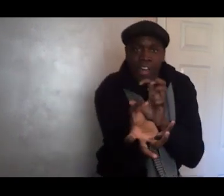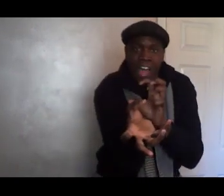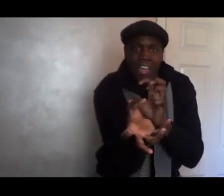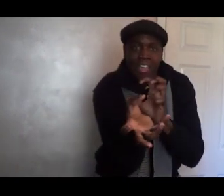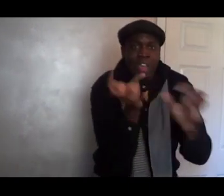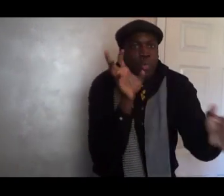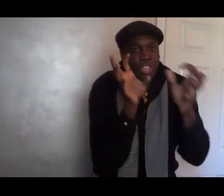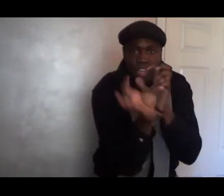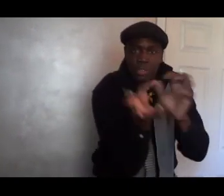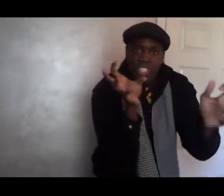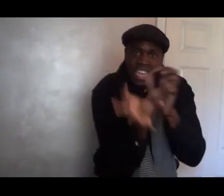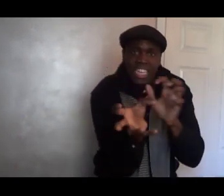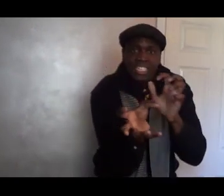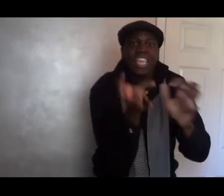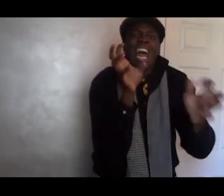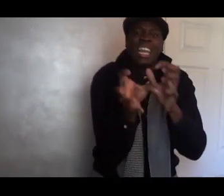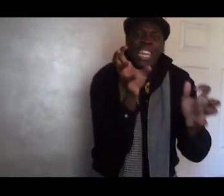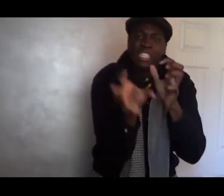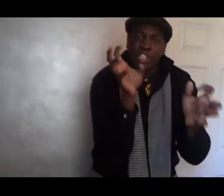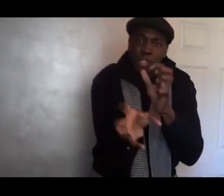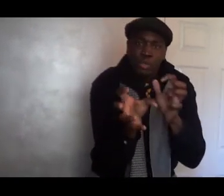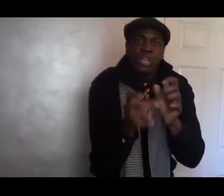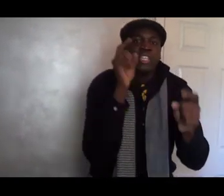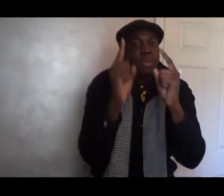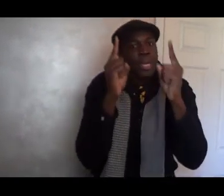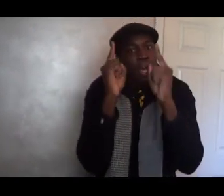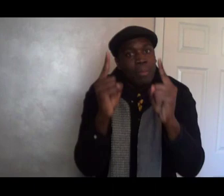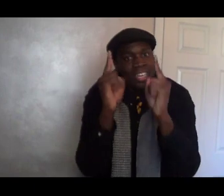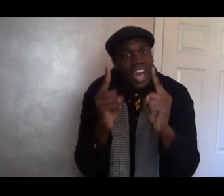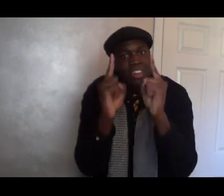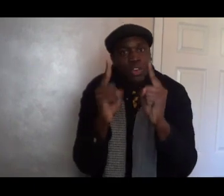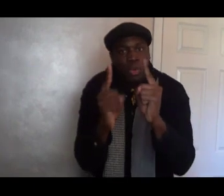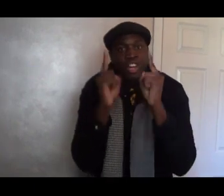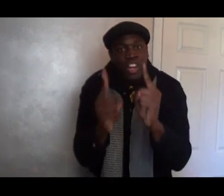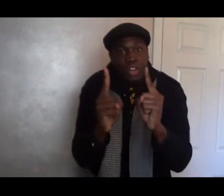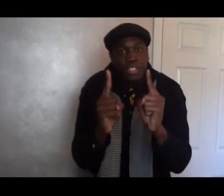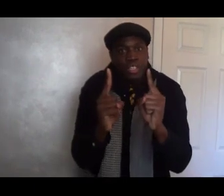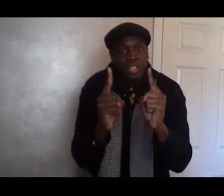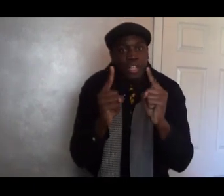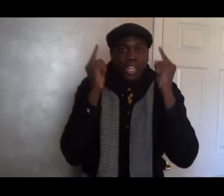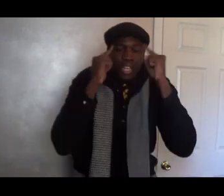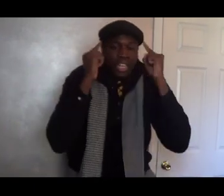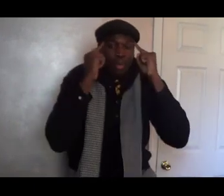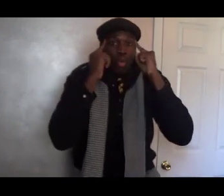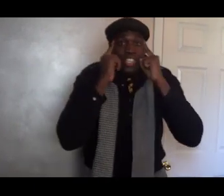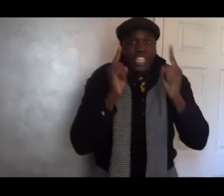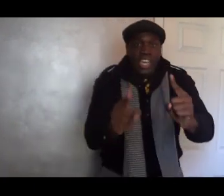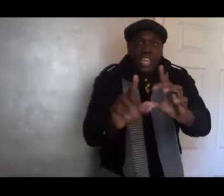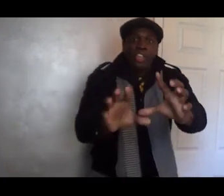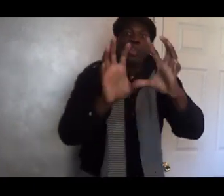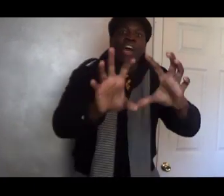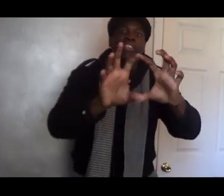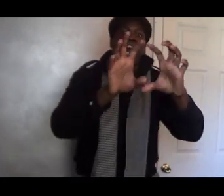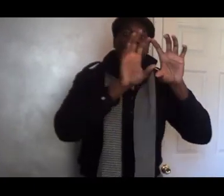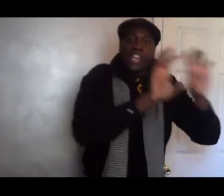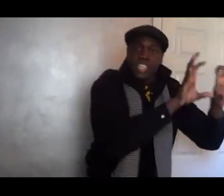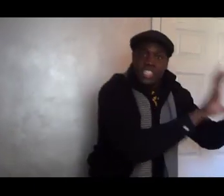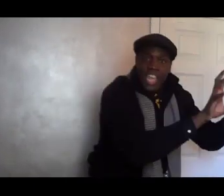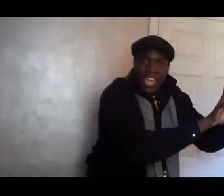with those things that I need to do to become a doctor or a nurse. Once again, you have to understand